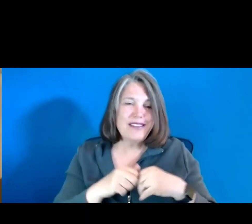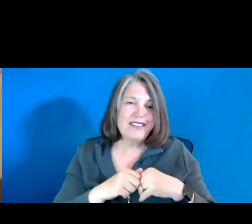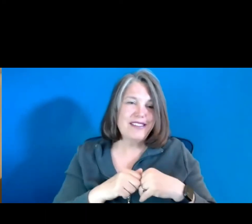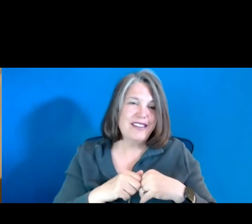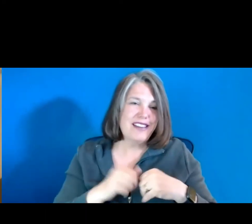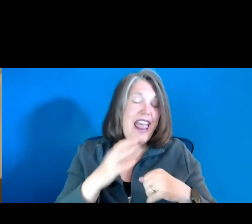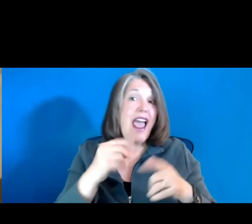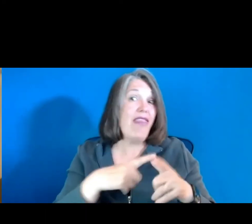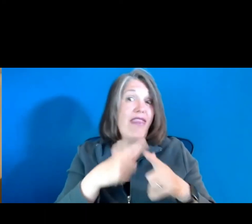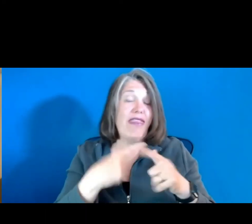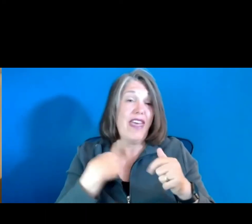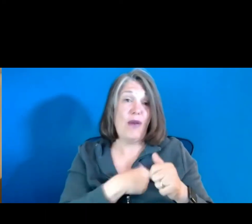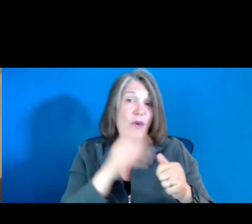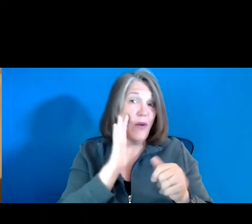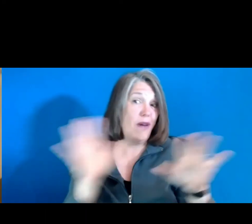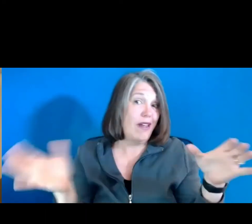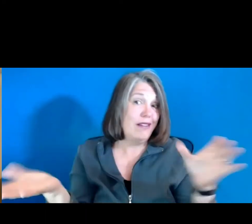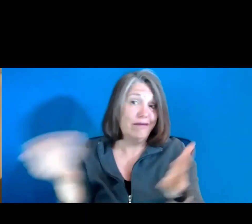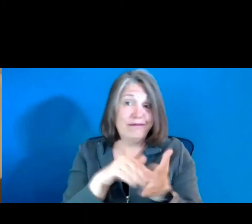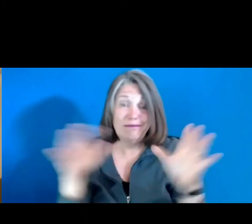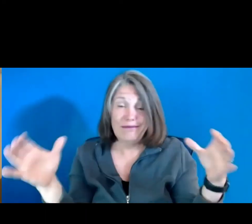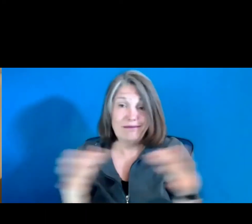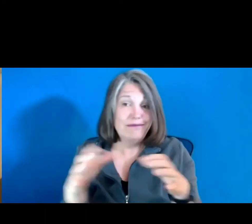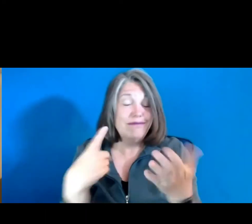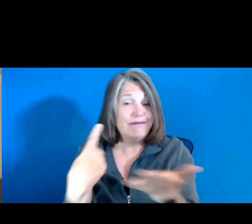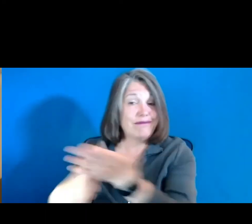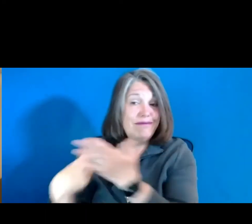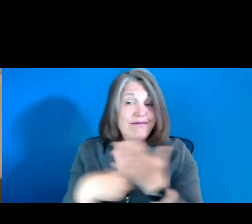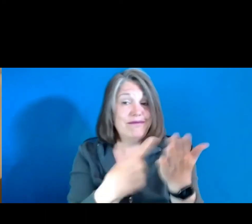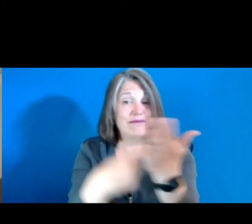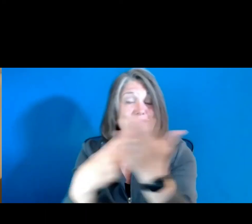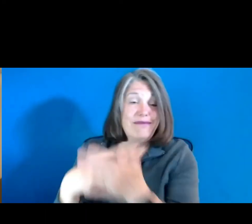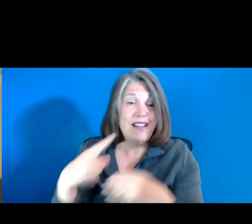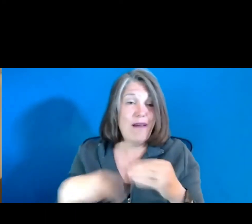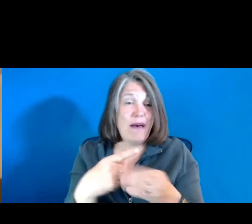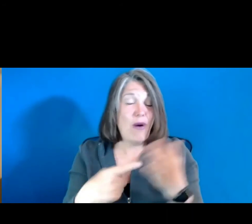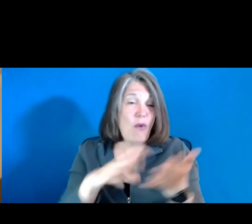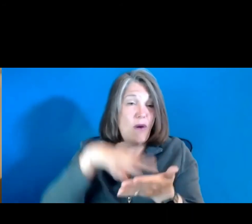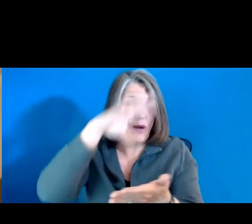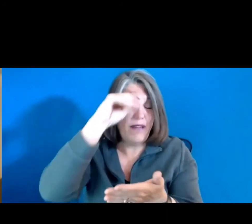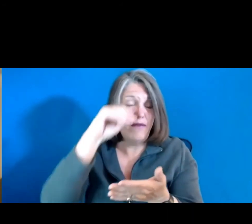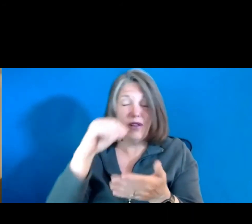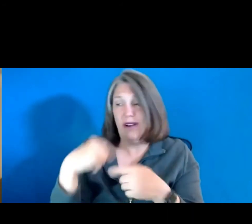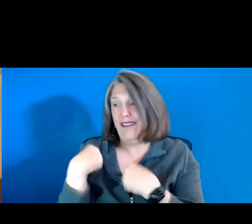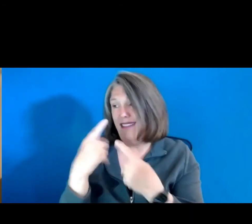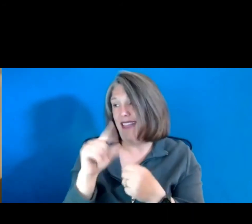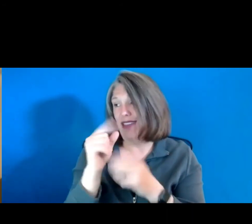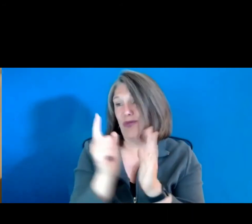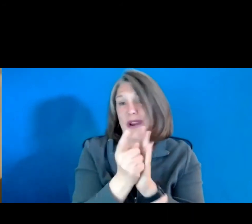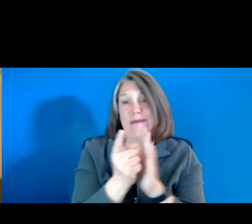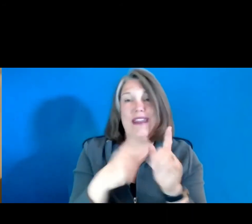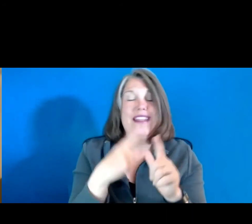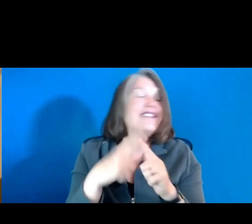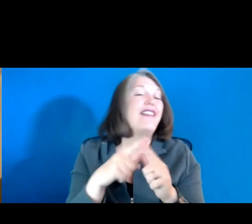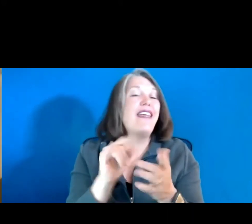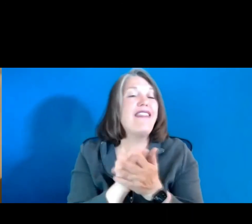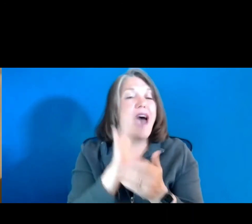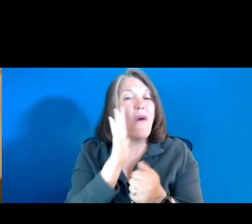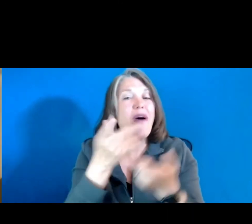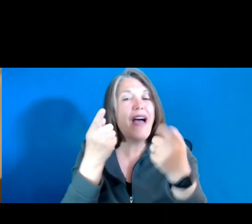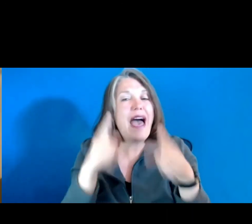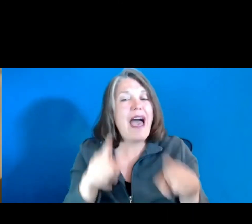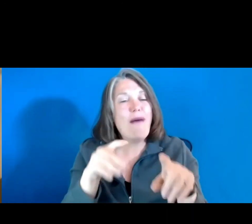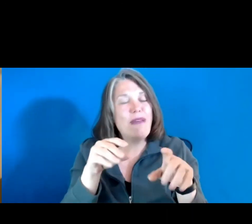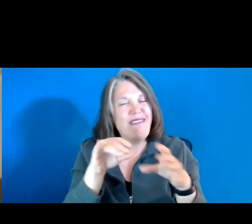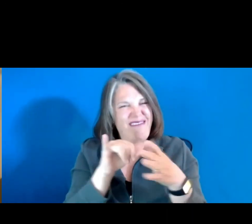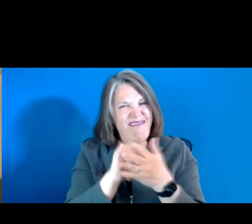then we will reconvene and talk about what we have learned in the last 20 minutes, and then that would happen in that